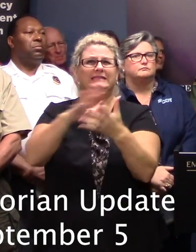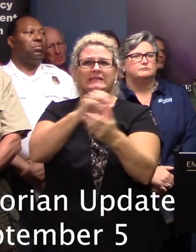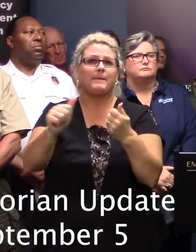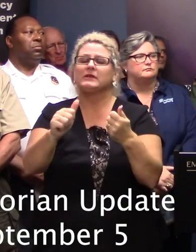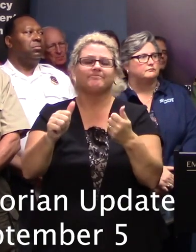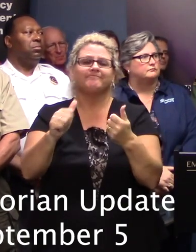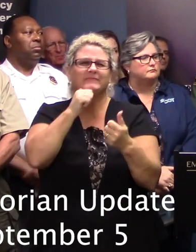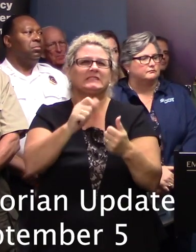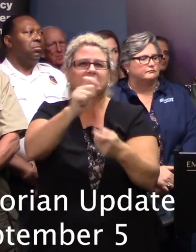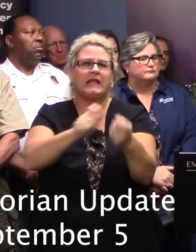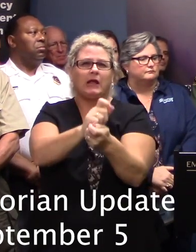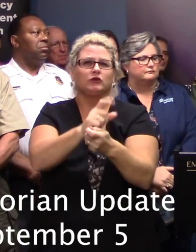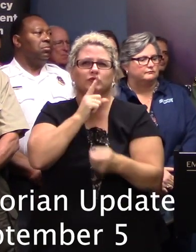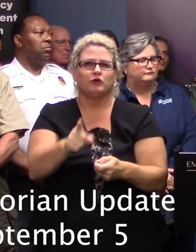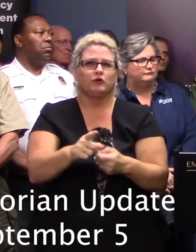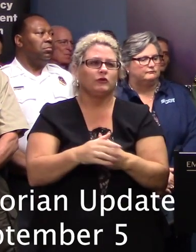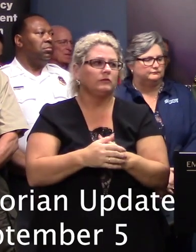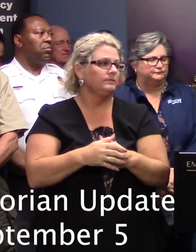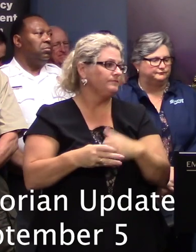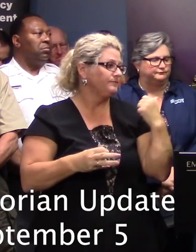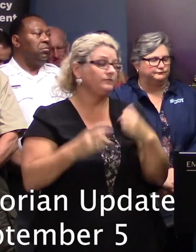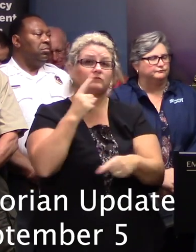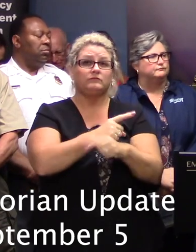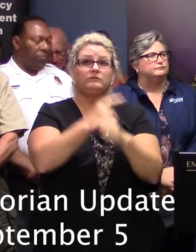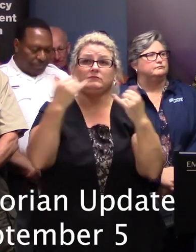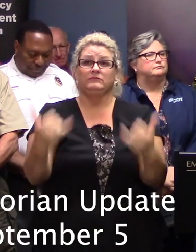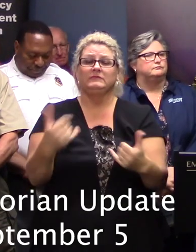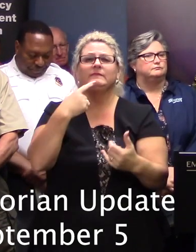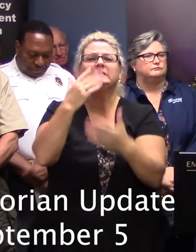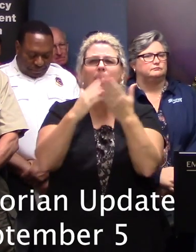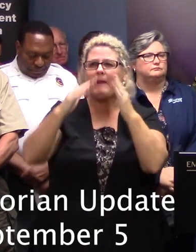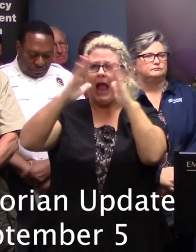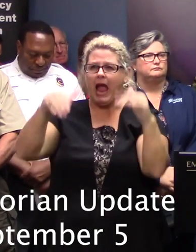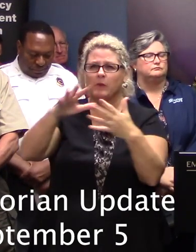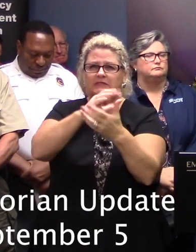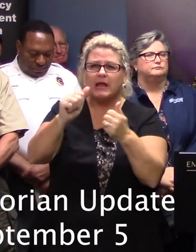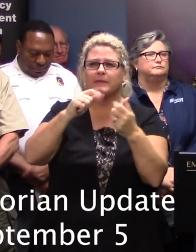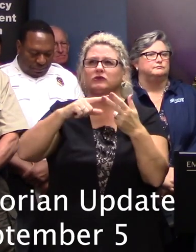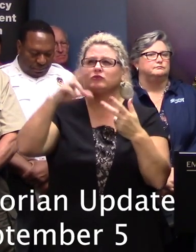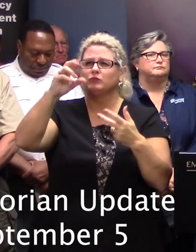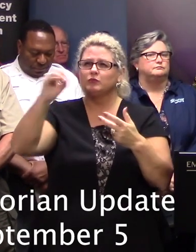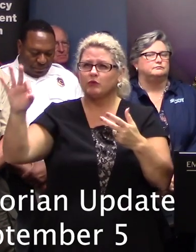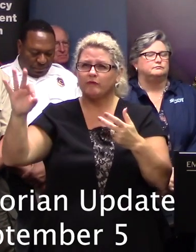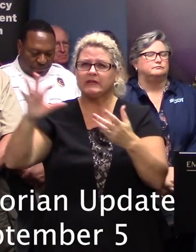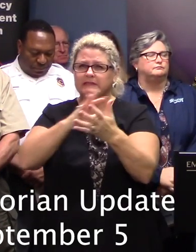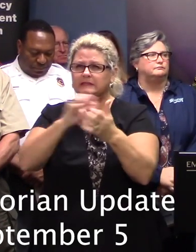preliminary yeah just right now what we've got is just some houses damaged I think some roofs damaged but